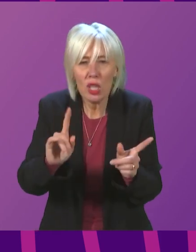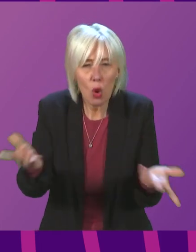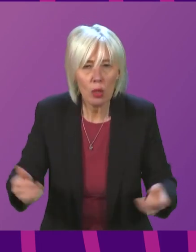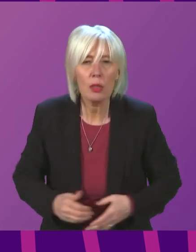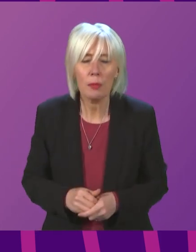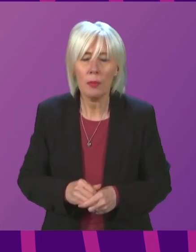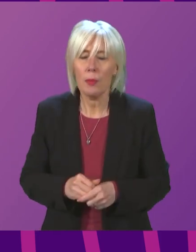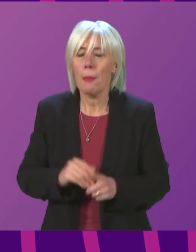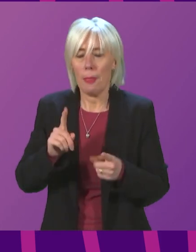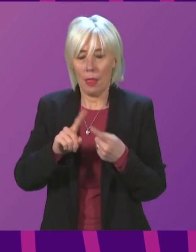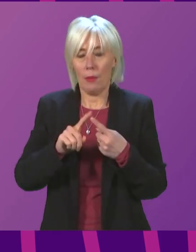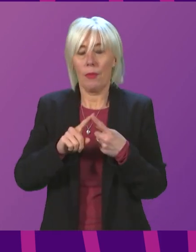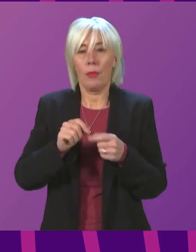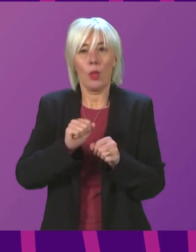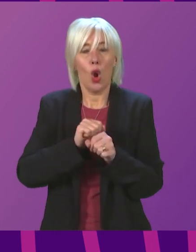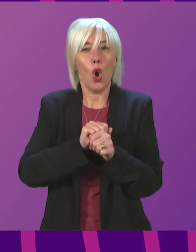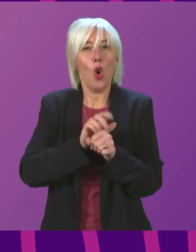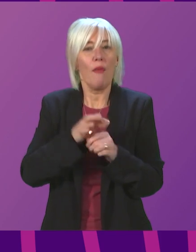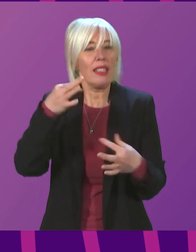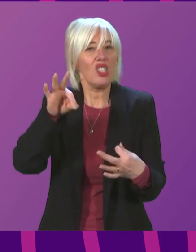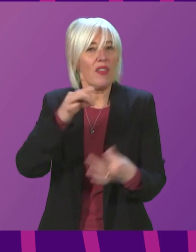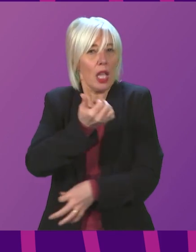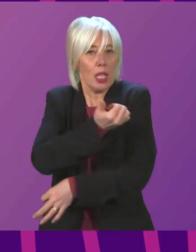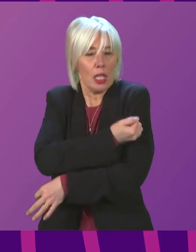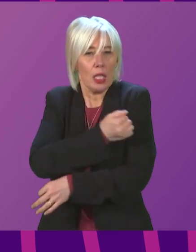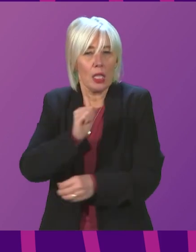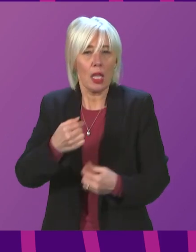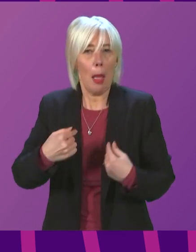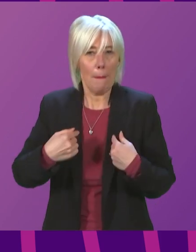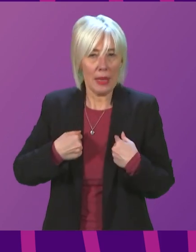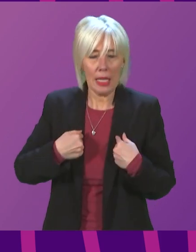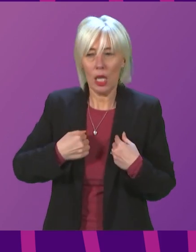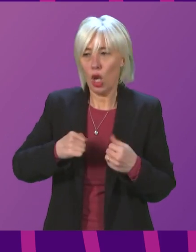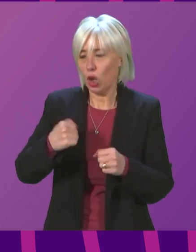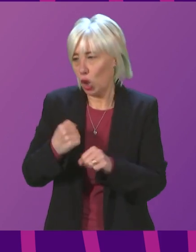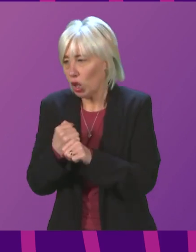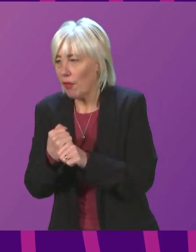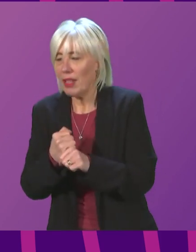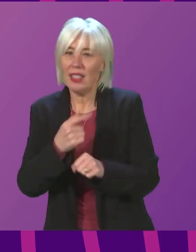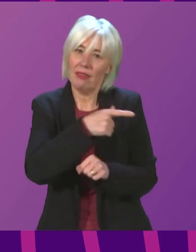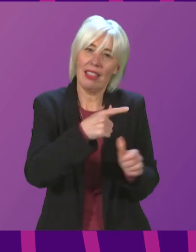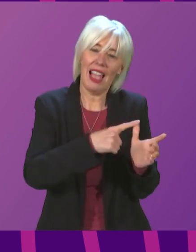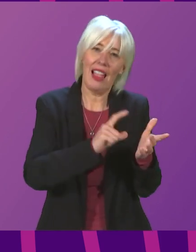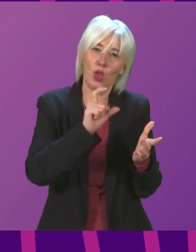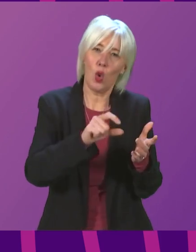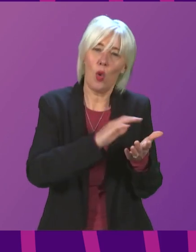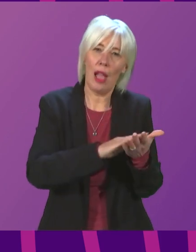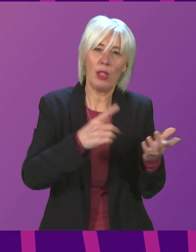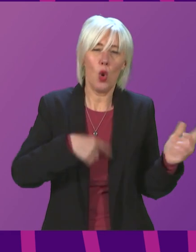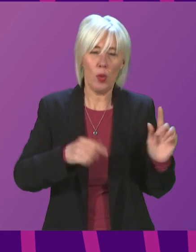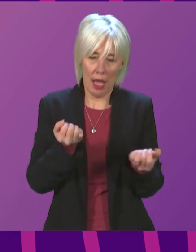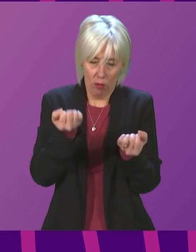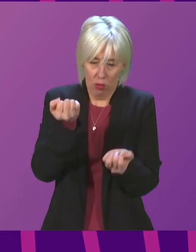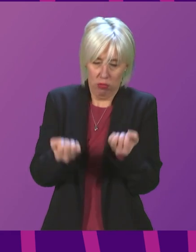issue of COVID certification, I think the difference between me and the Scottish government and Alex Cole-Hamilton is that we assess the proportionality